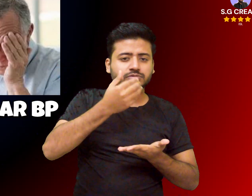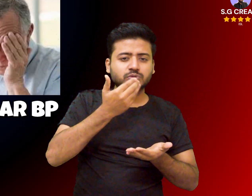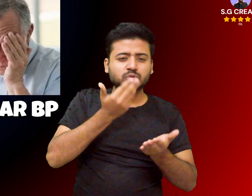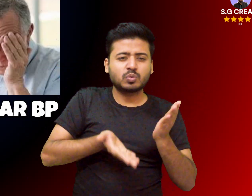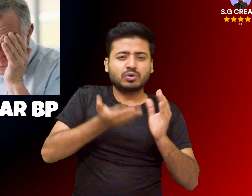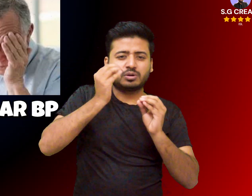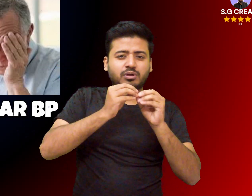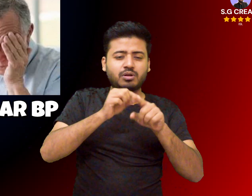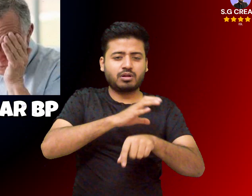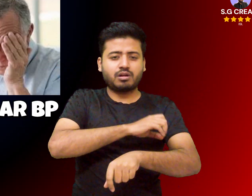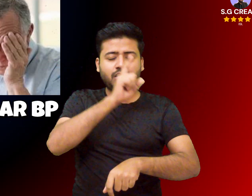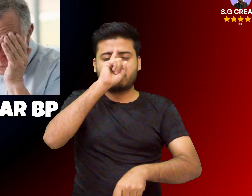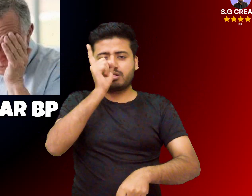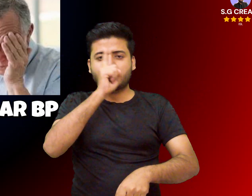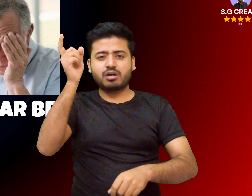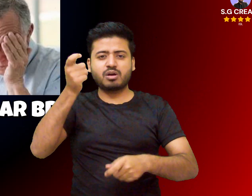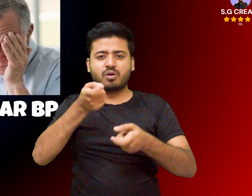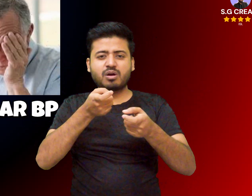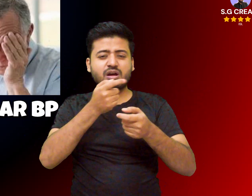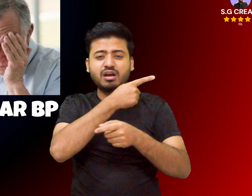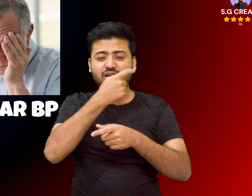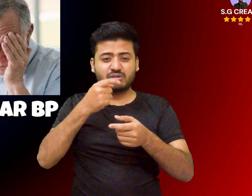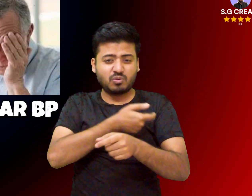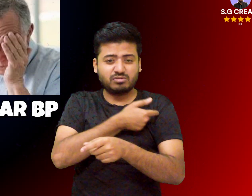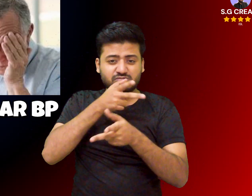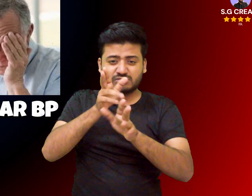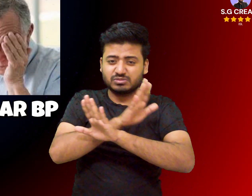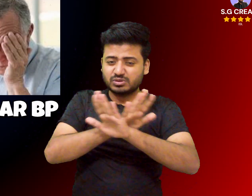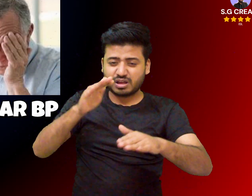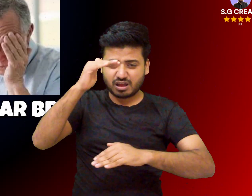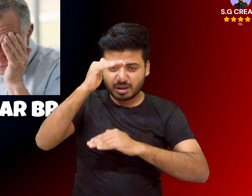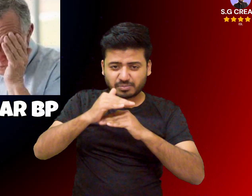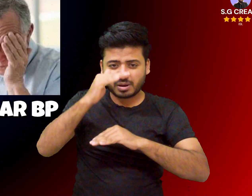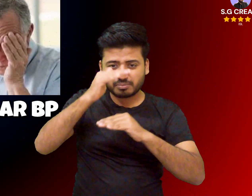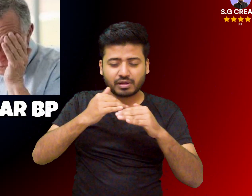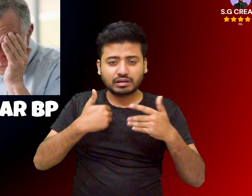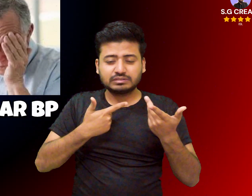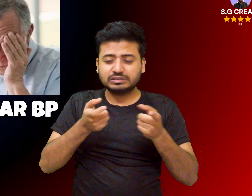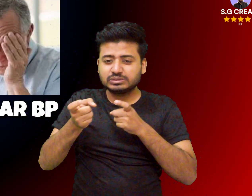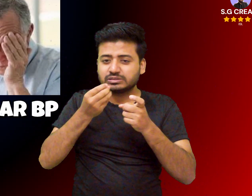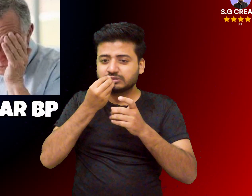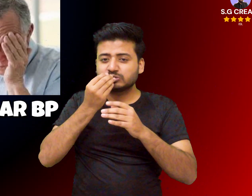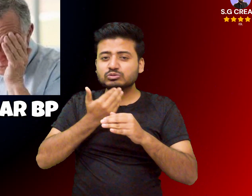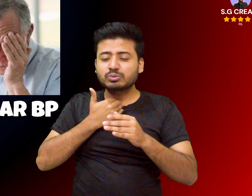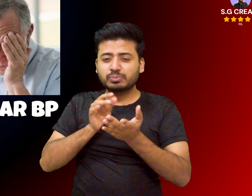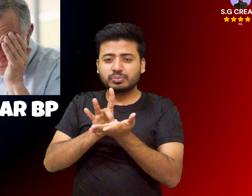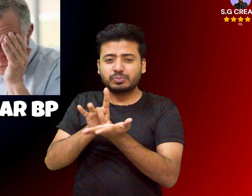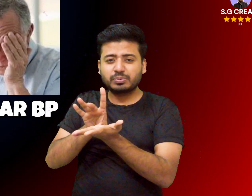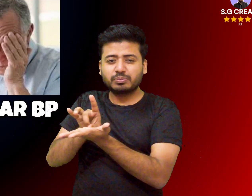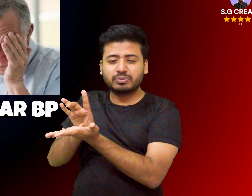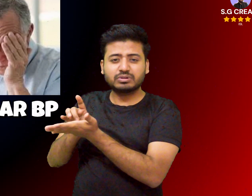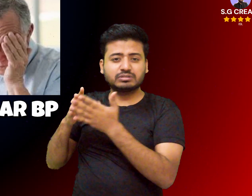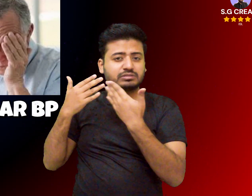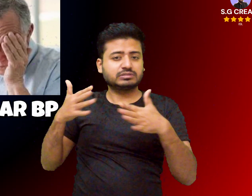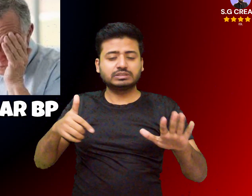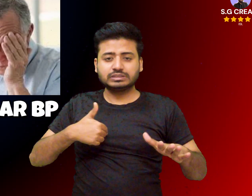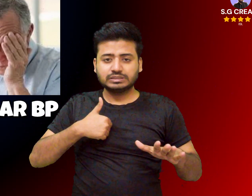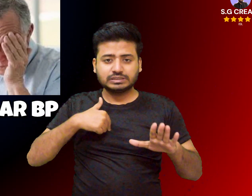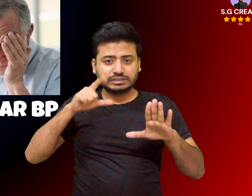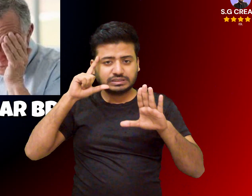help decrease blood sugar levels by improving insulin secretion and glucose absorption anti-inflammatory effects dandelion contains